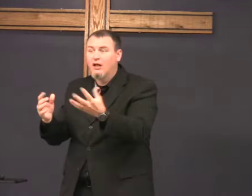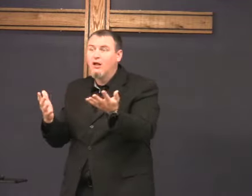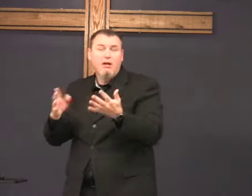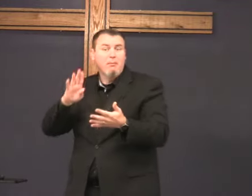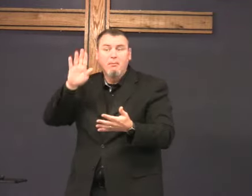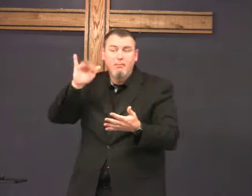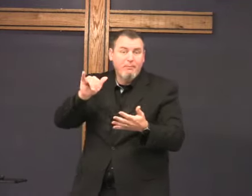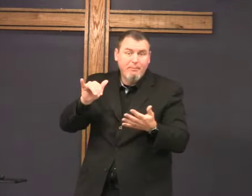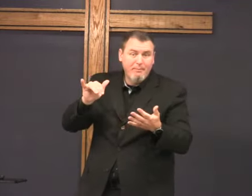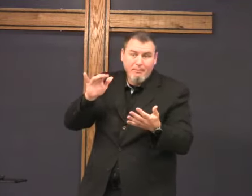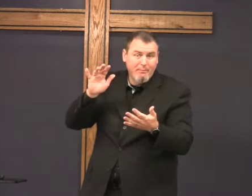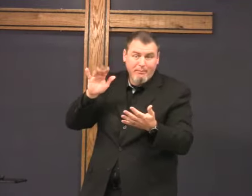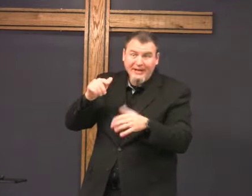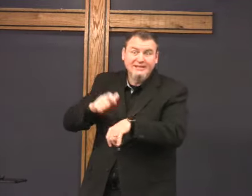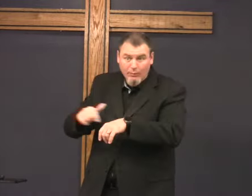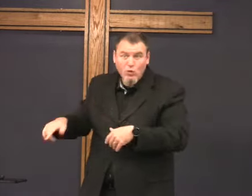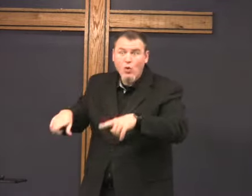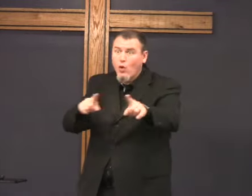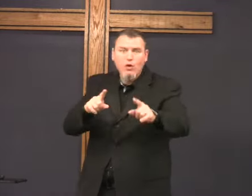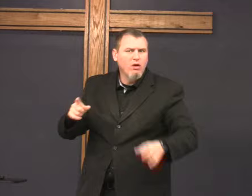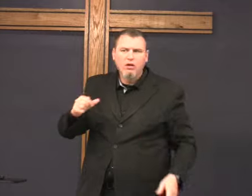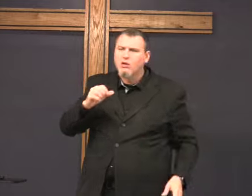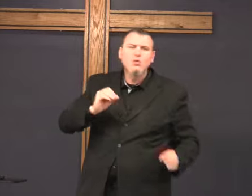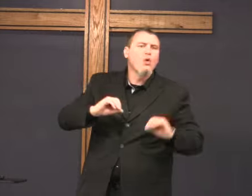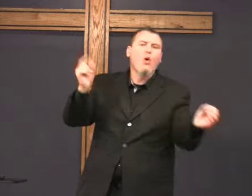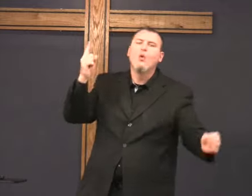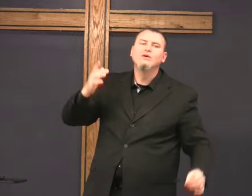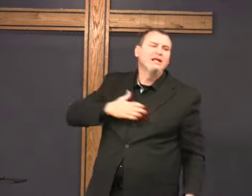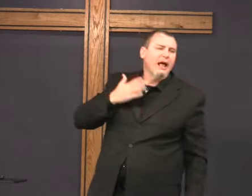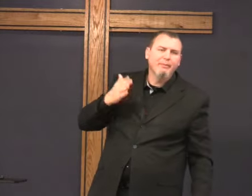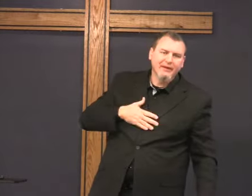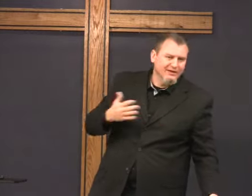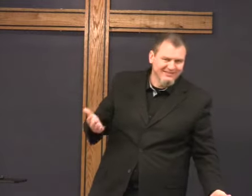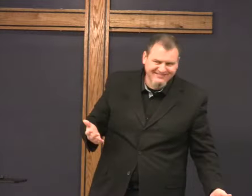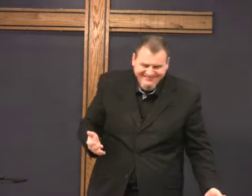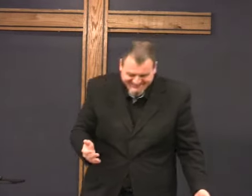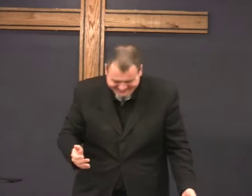and we practice and go there nobody's got you